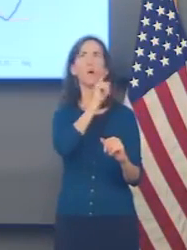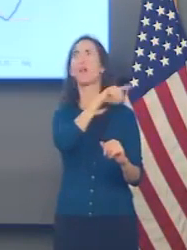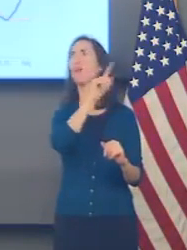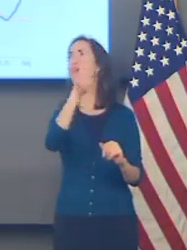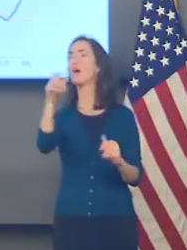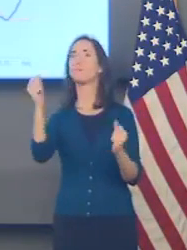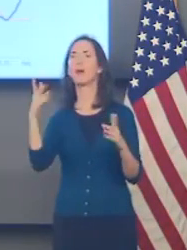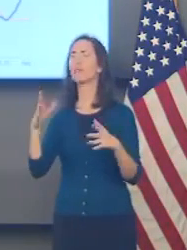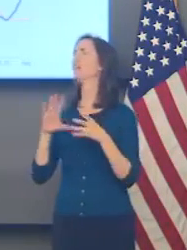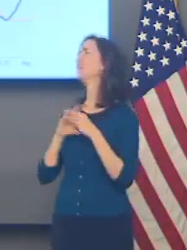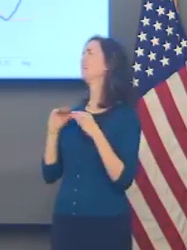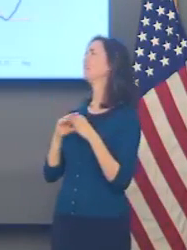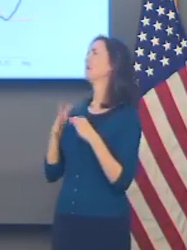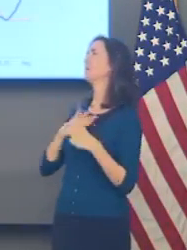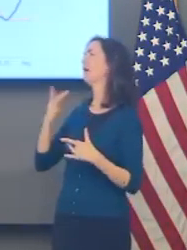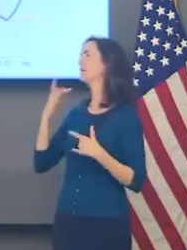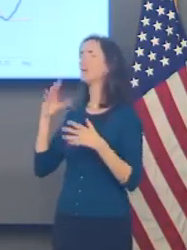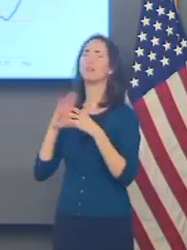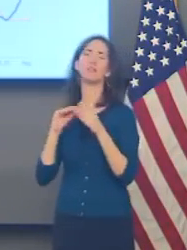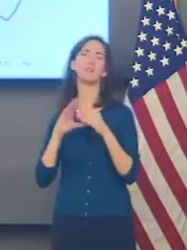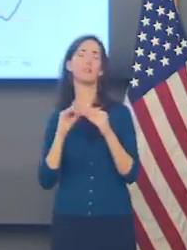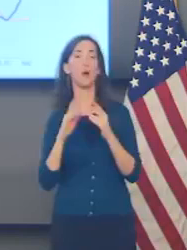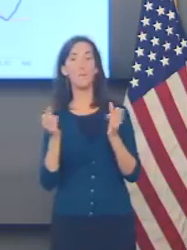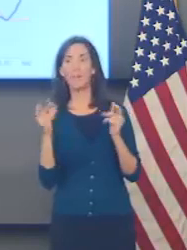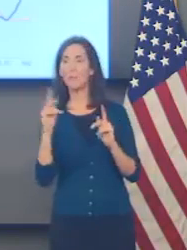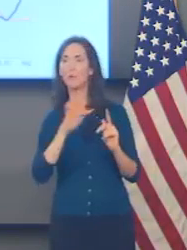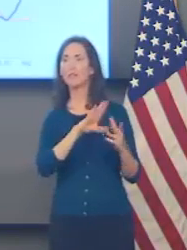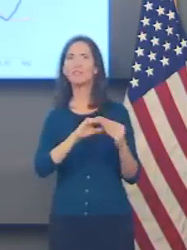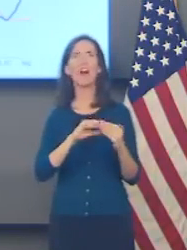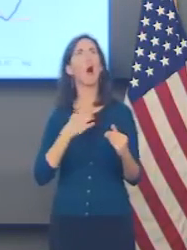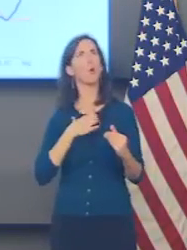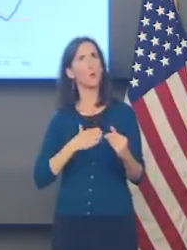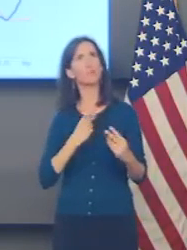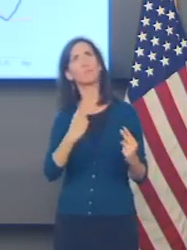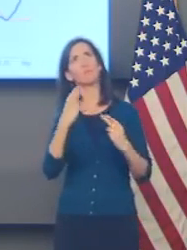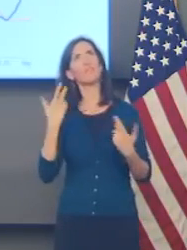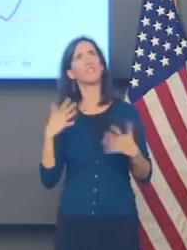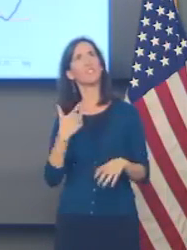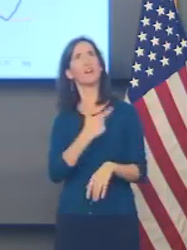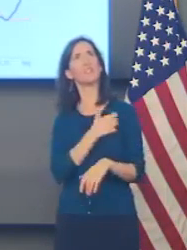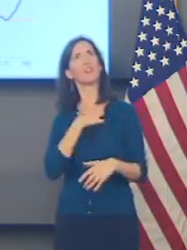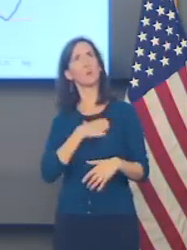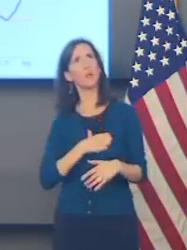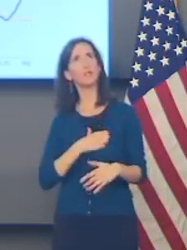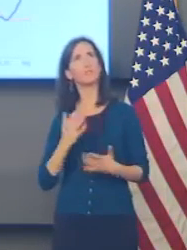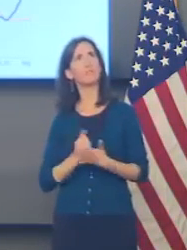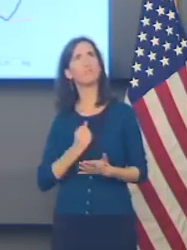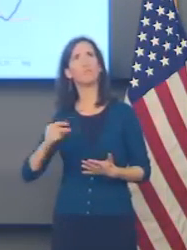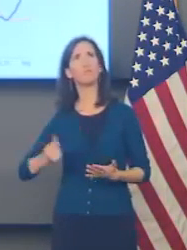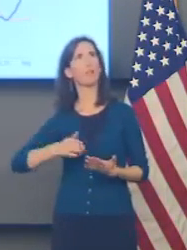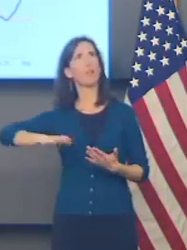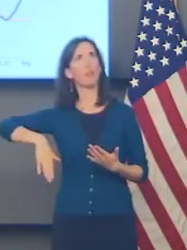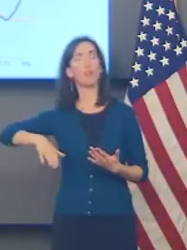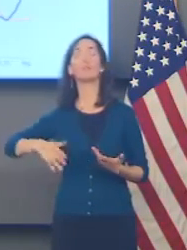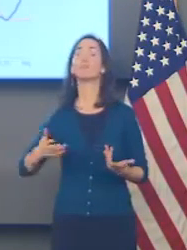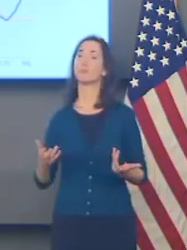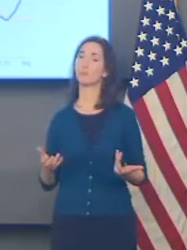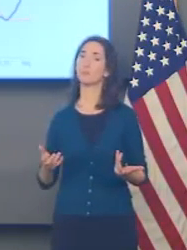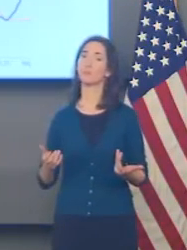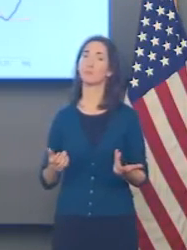talking about their illness. And a lot of them are sharing the fact that they really wish they had gotten vaccinated when they had the chance before they got hospitalized.